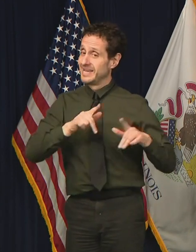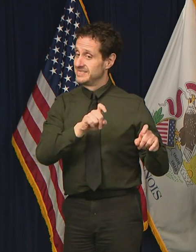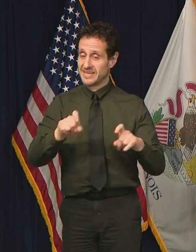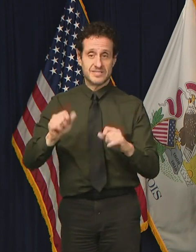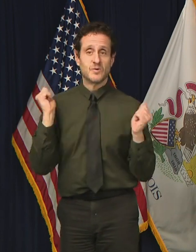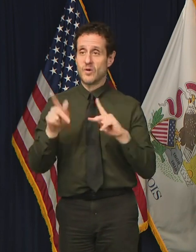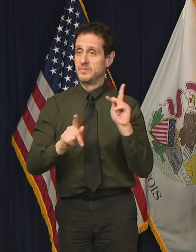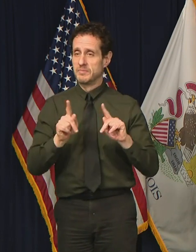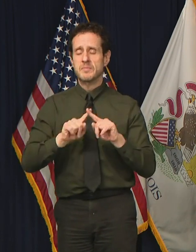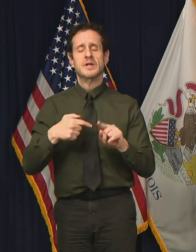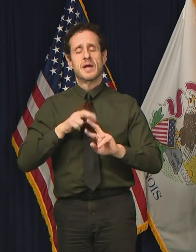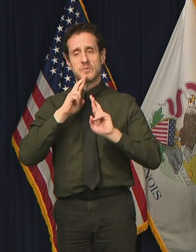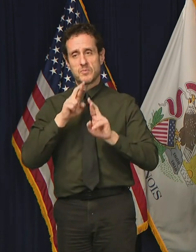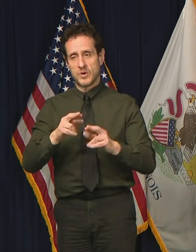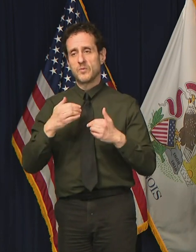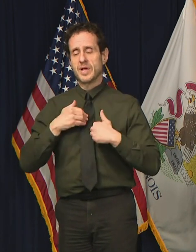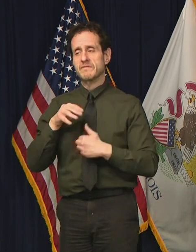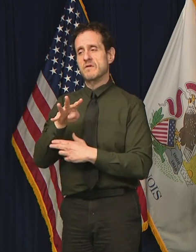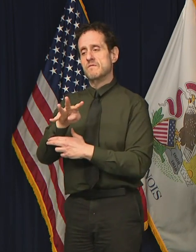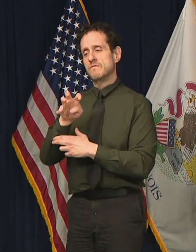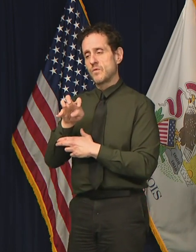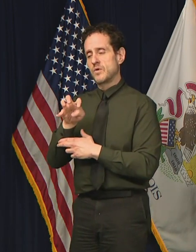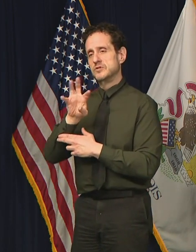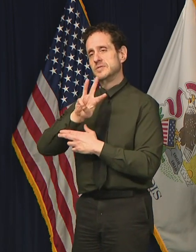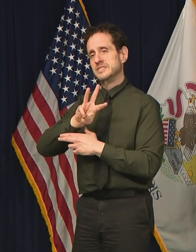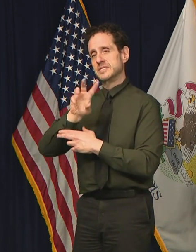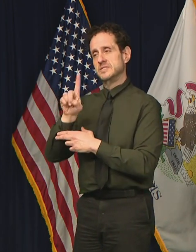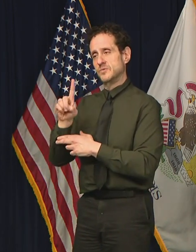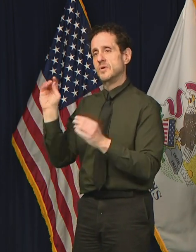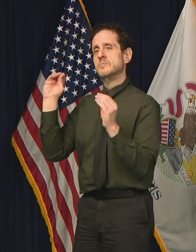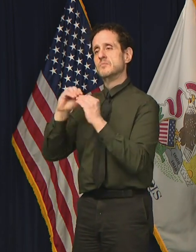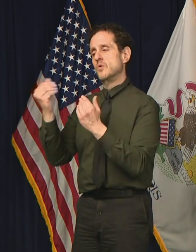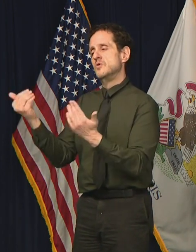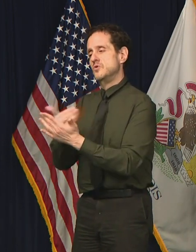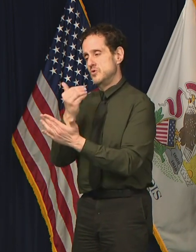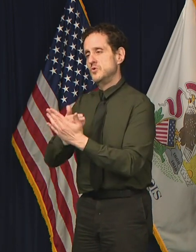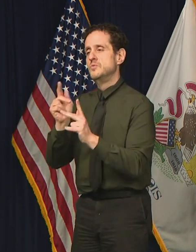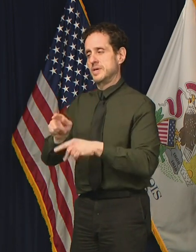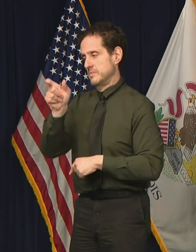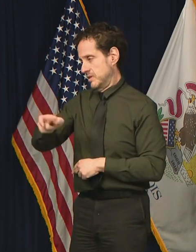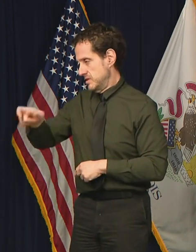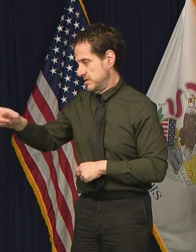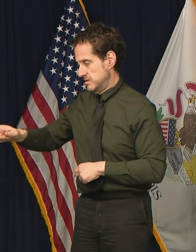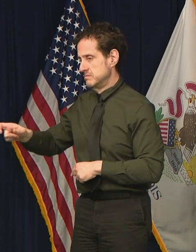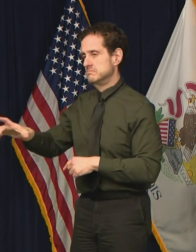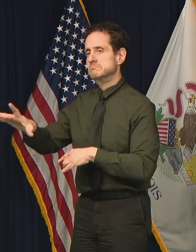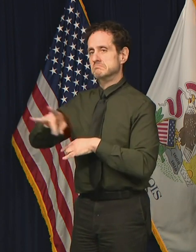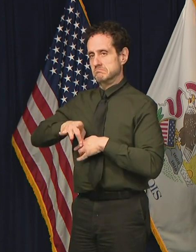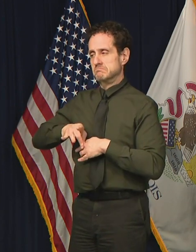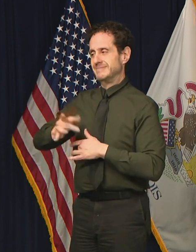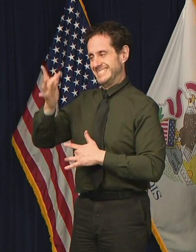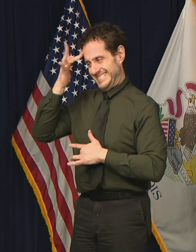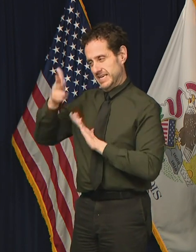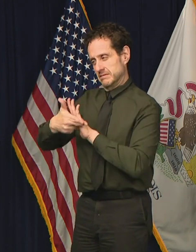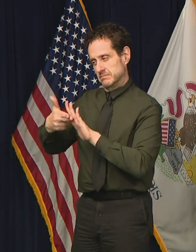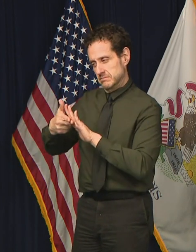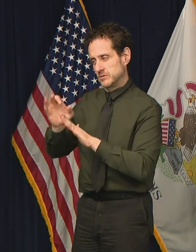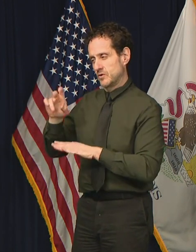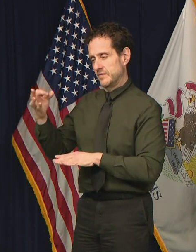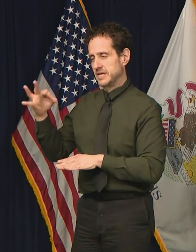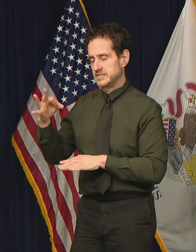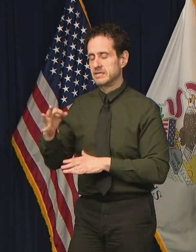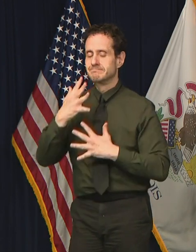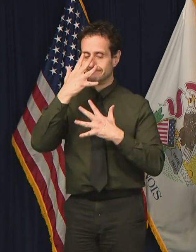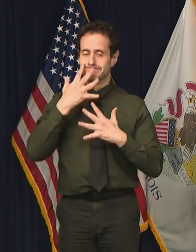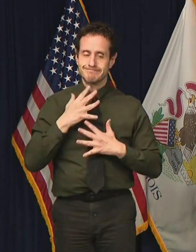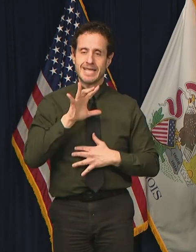But I am reporting that there are 461 new cases and, unfortunately, eight additional deaths.